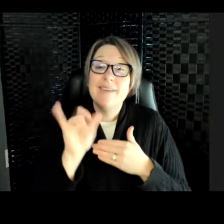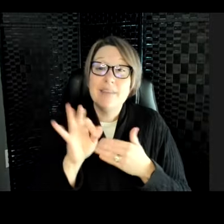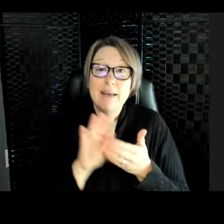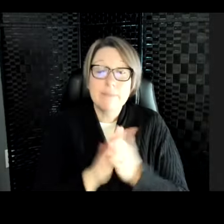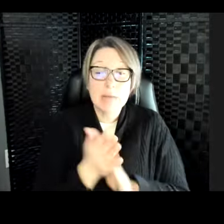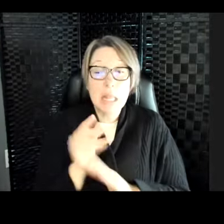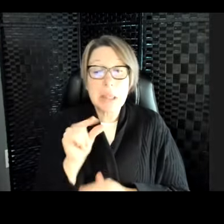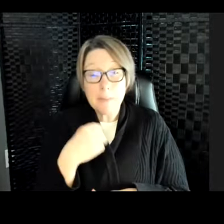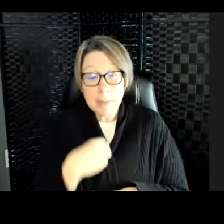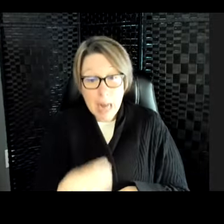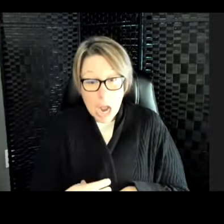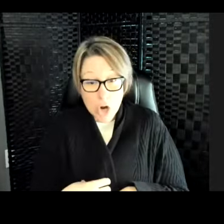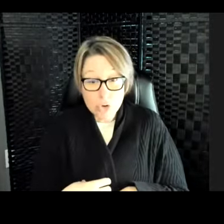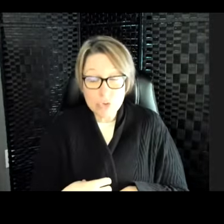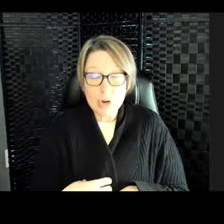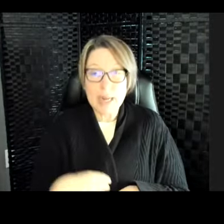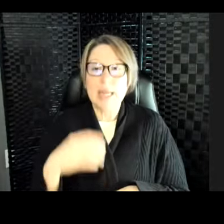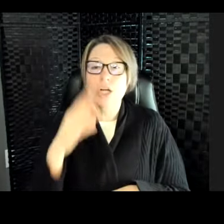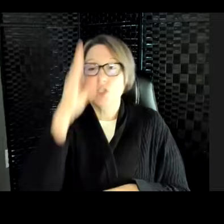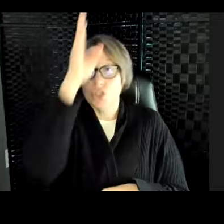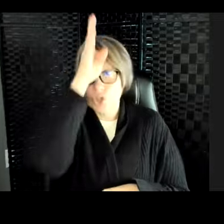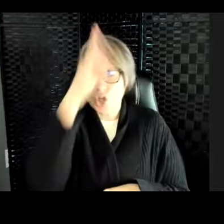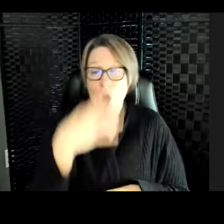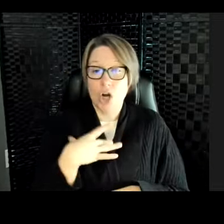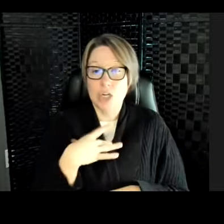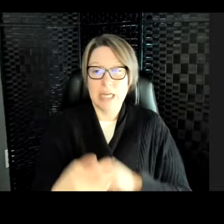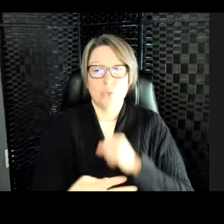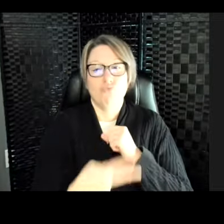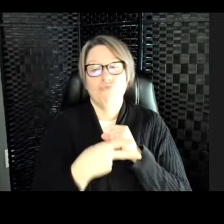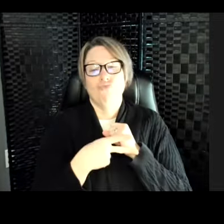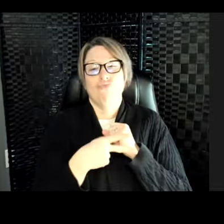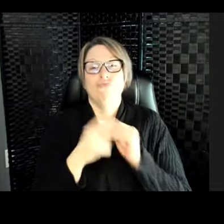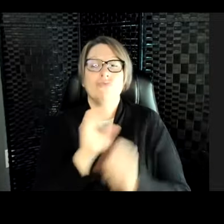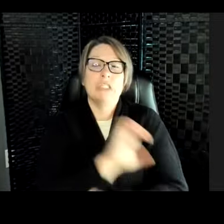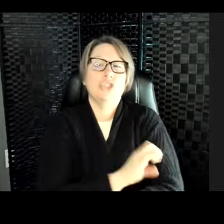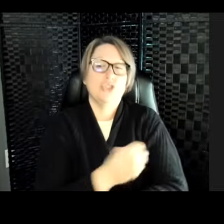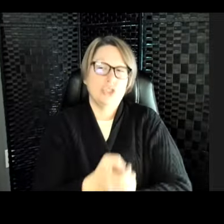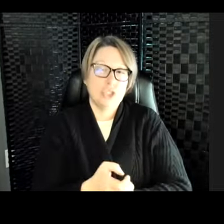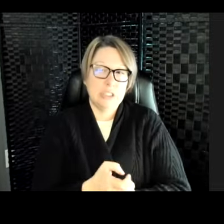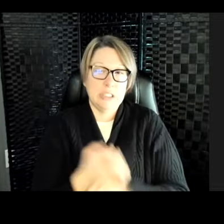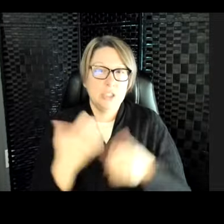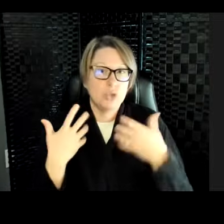sharks like to conserve energy. So they don't want to use very much energy.